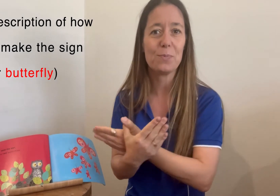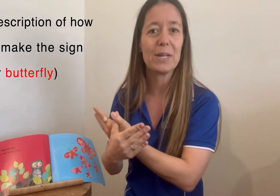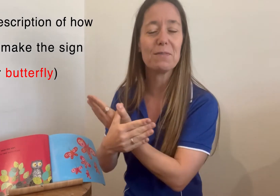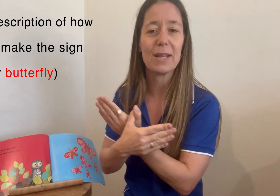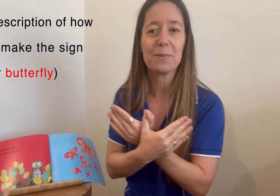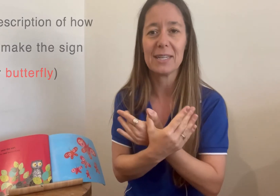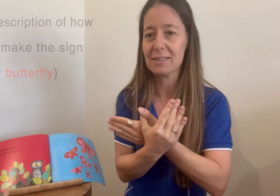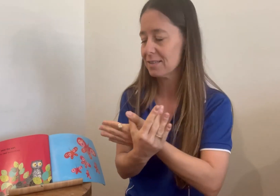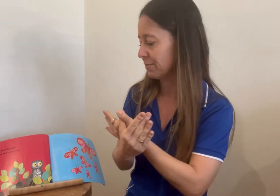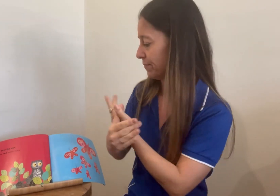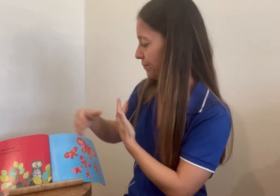butterfly wings.